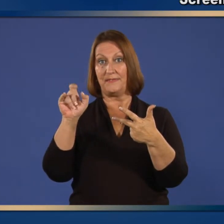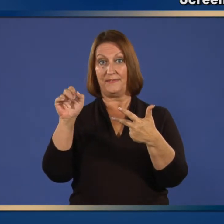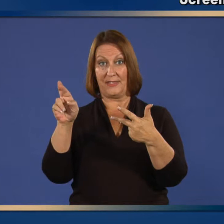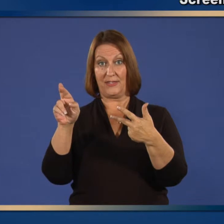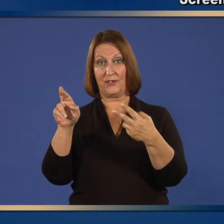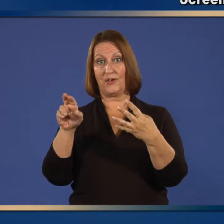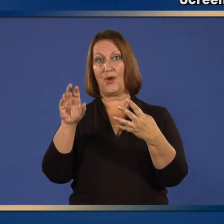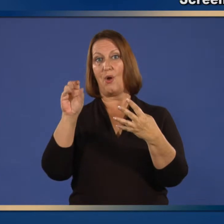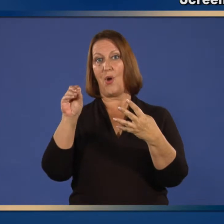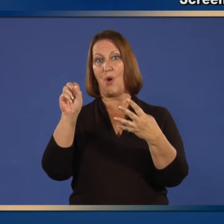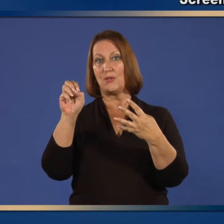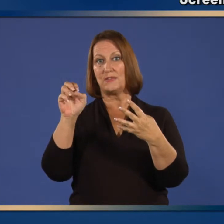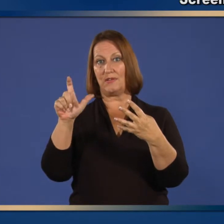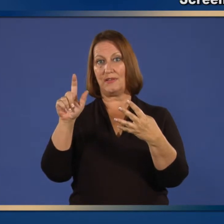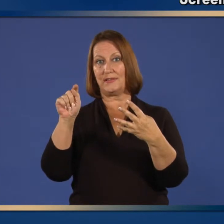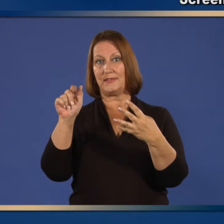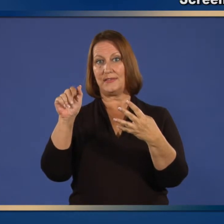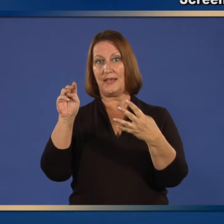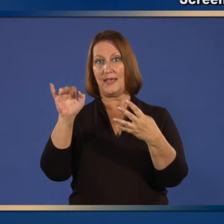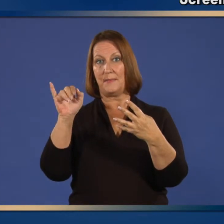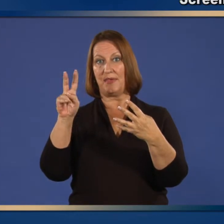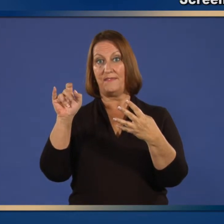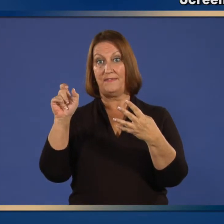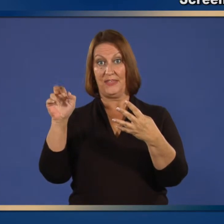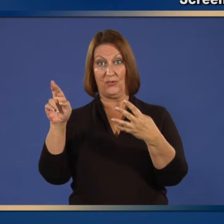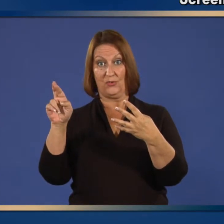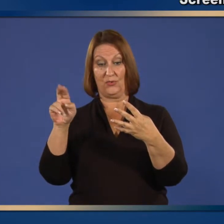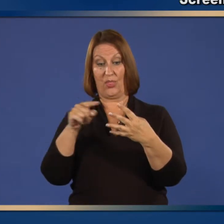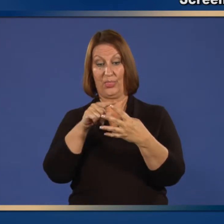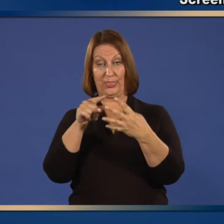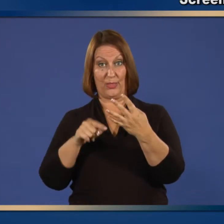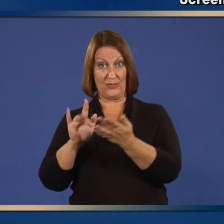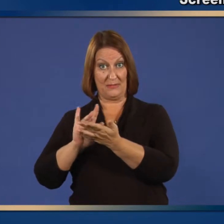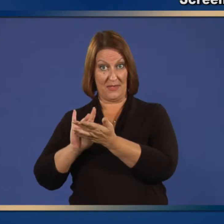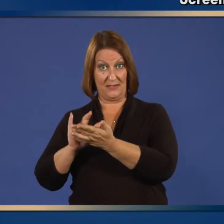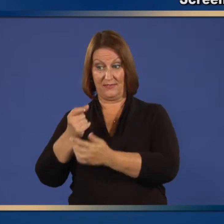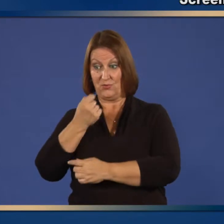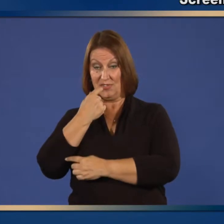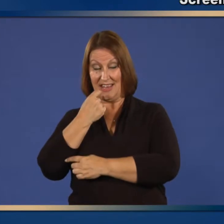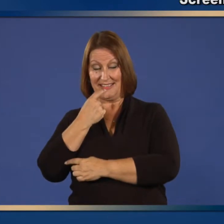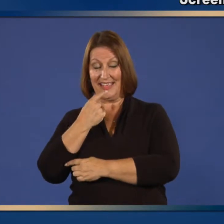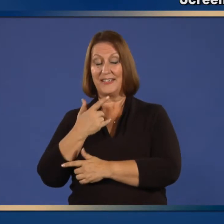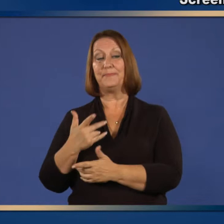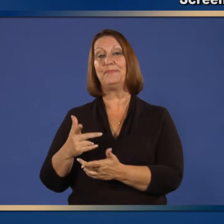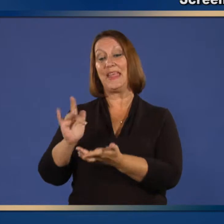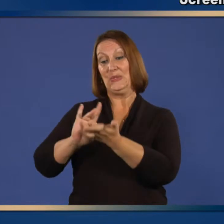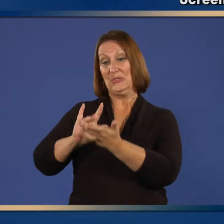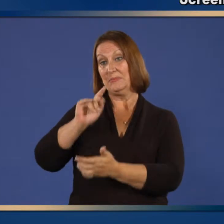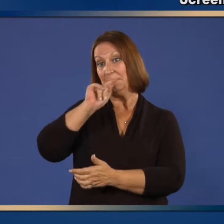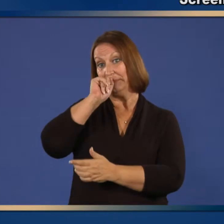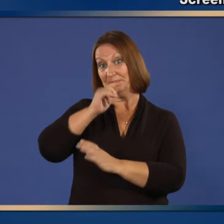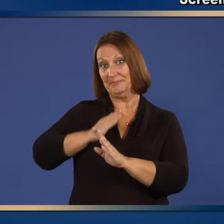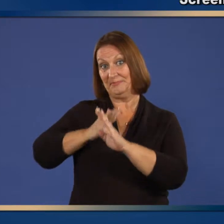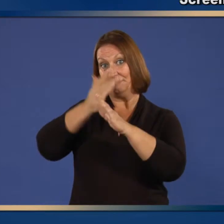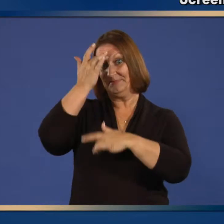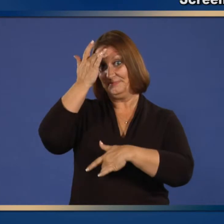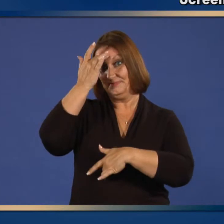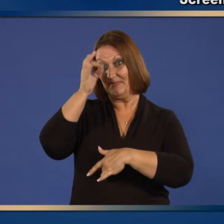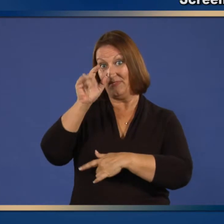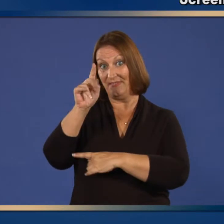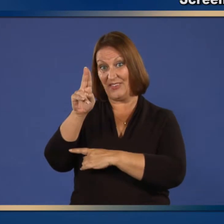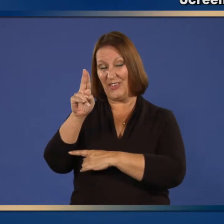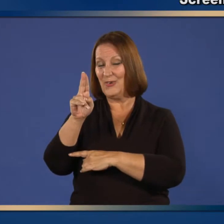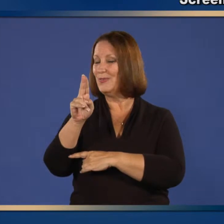or oseltamivir, 16. Could reduce LAIV vaccine